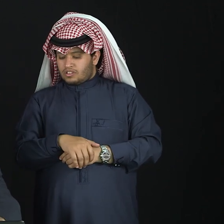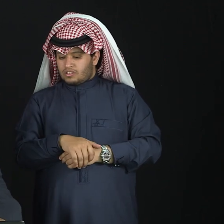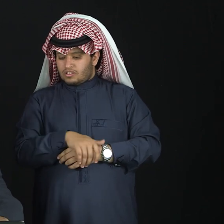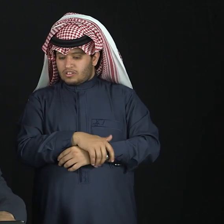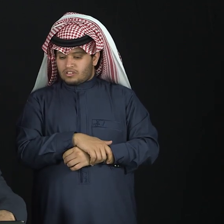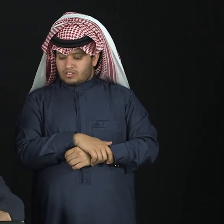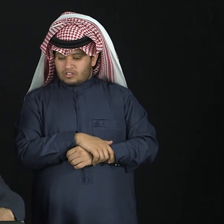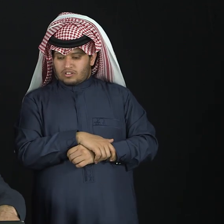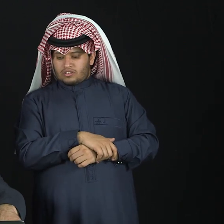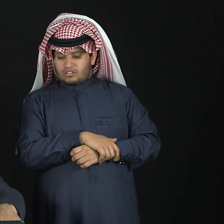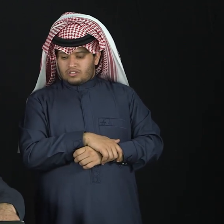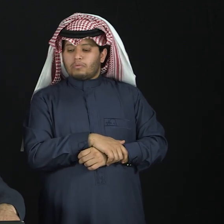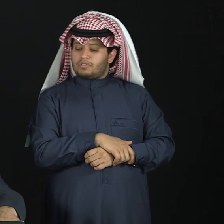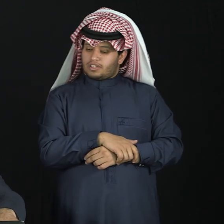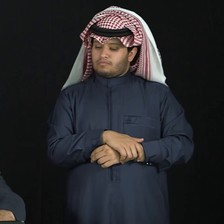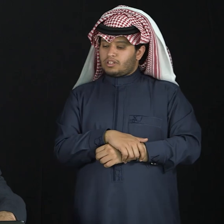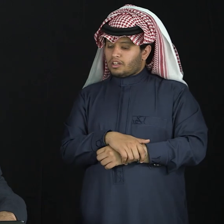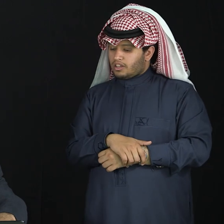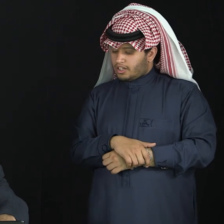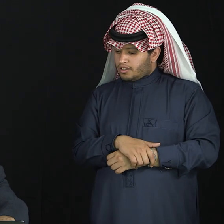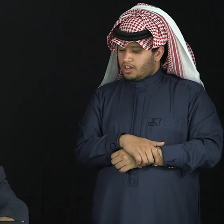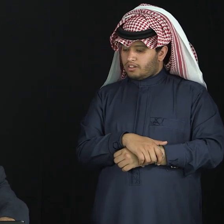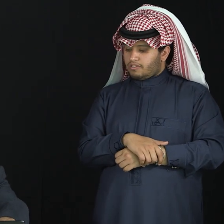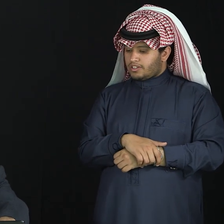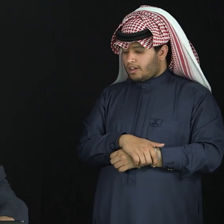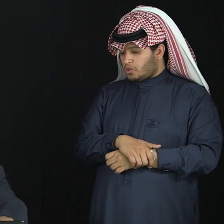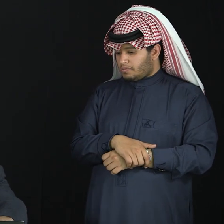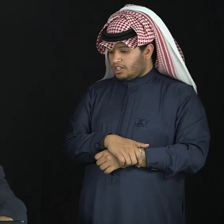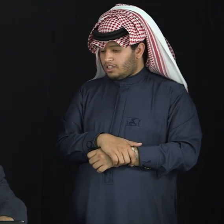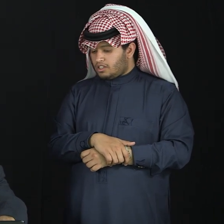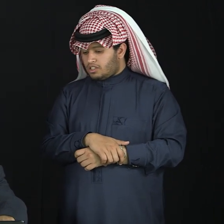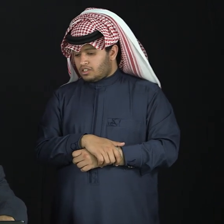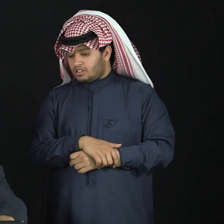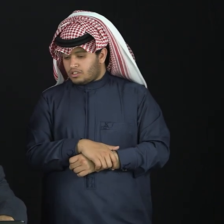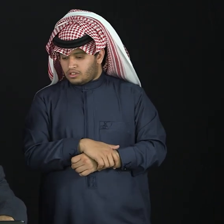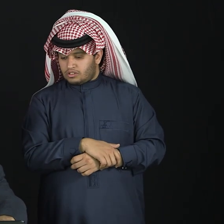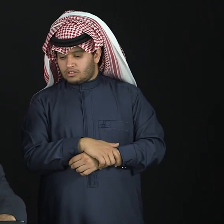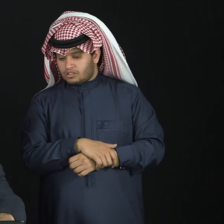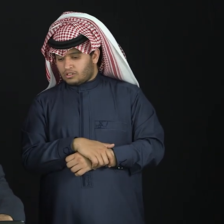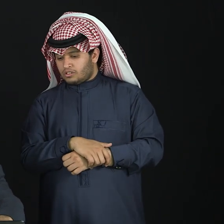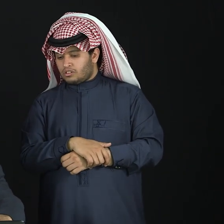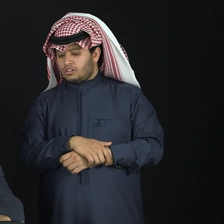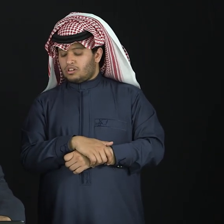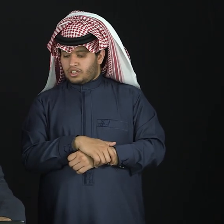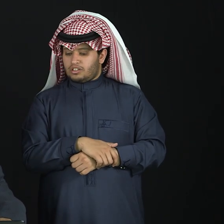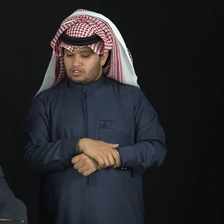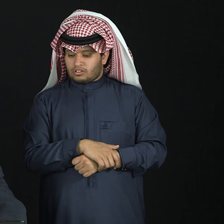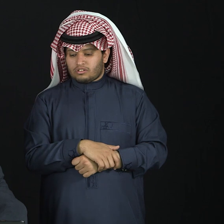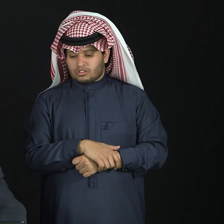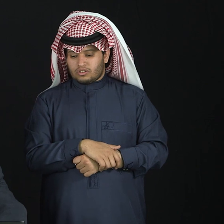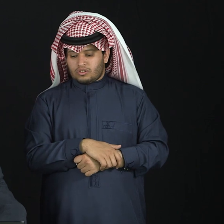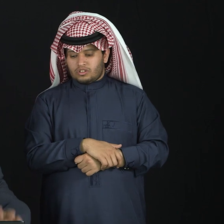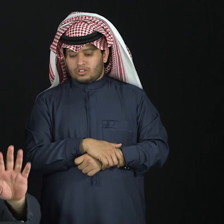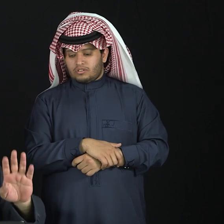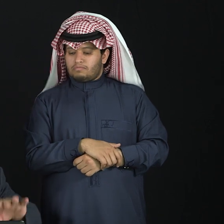Do you I? What is there for the link? It's perfect. From a You know I, I, he, she,